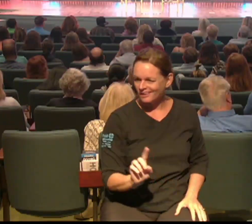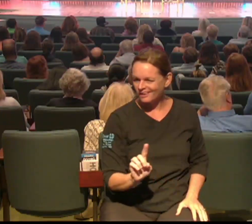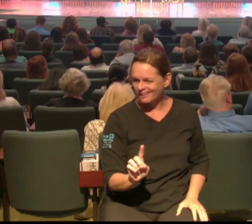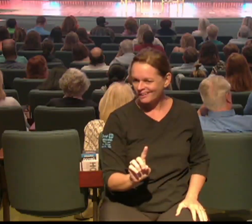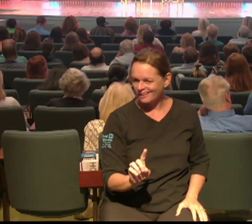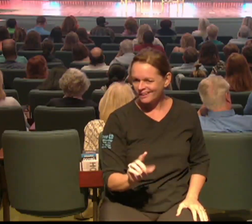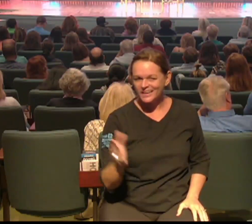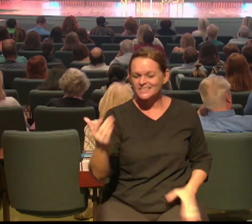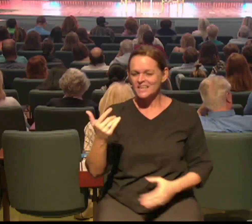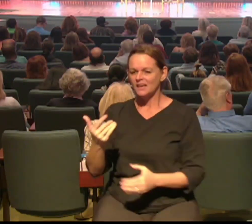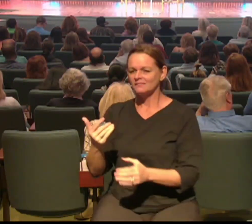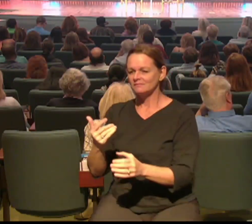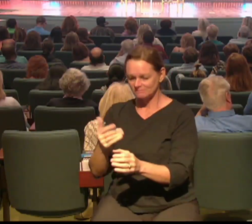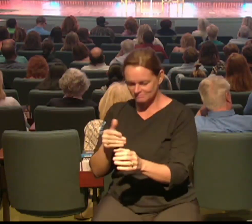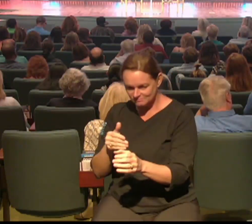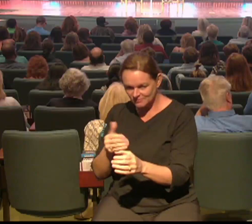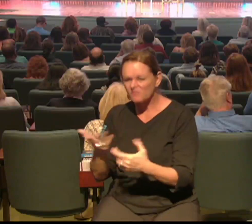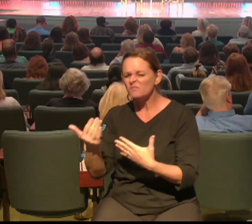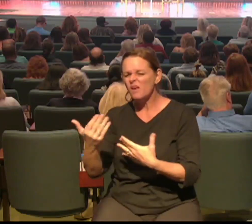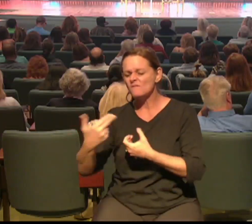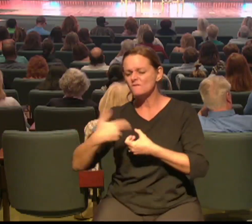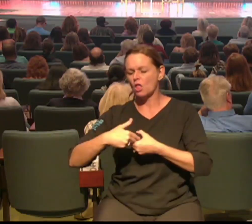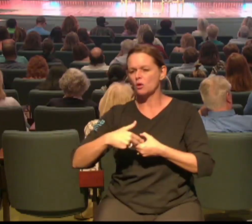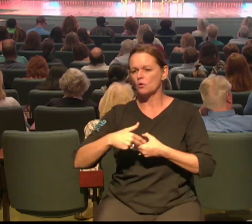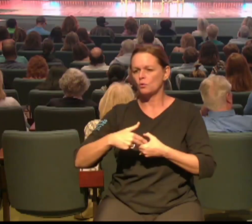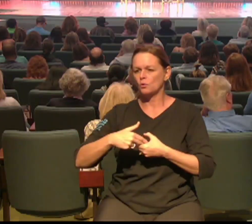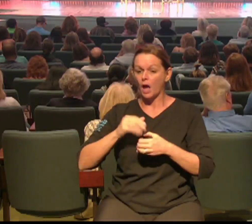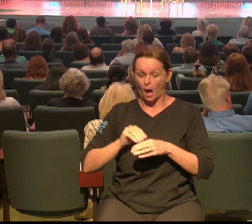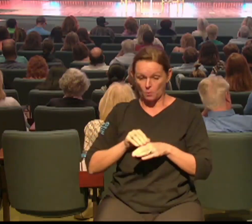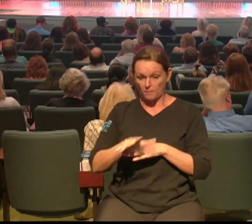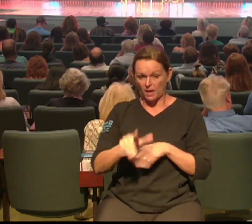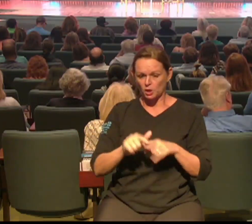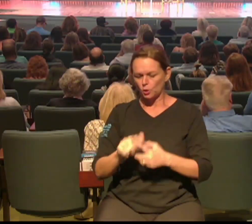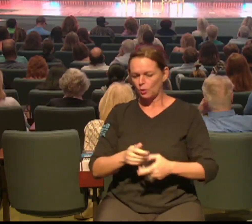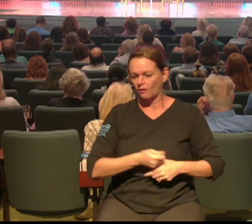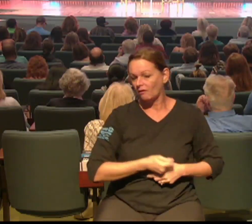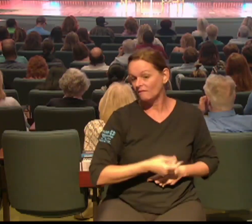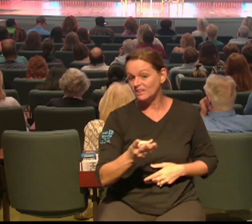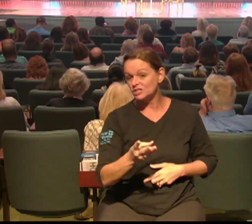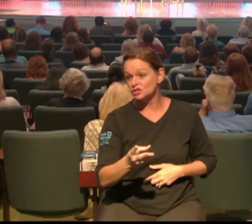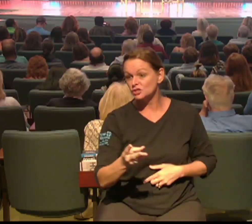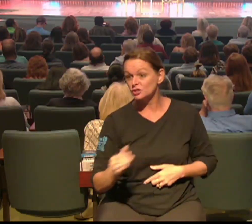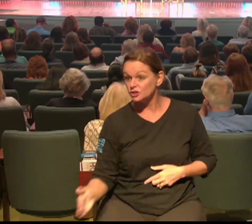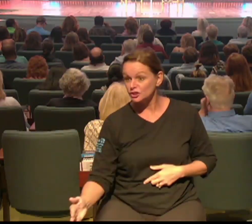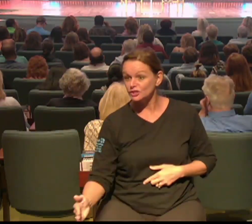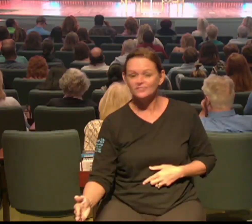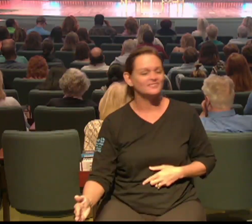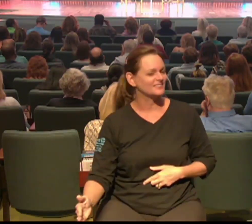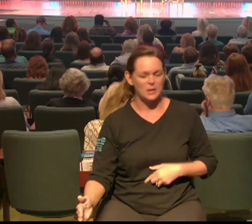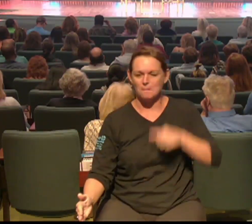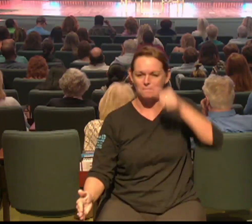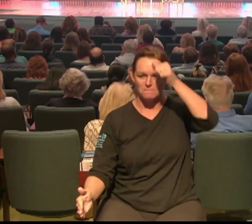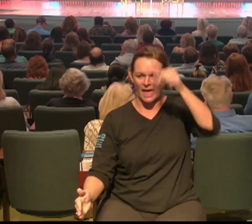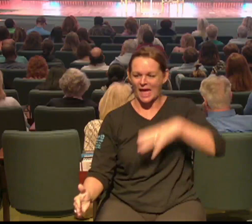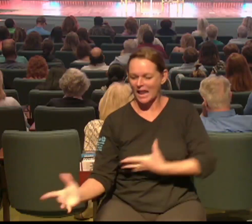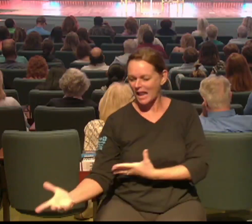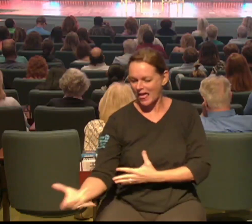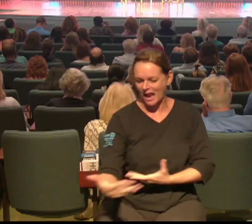me, and I will make you fishers of men. I will send you out to fish for people. See,